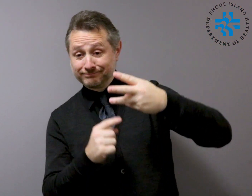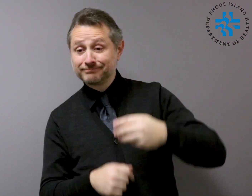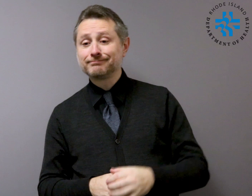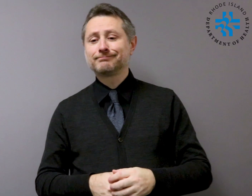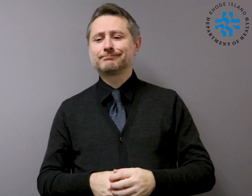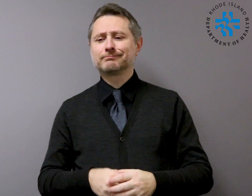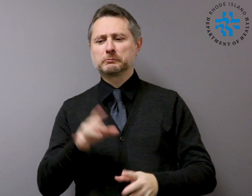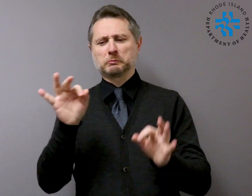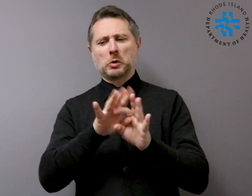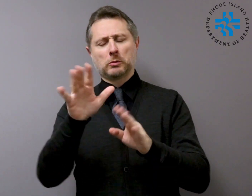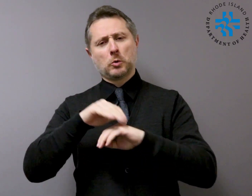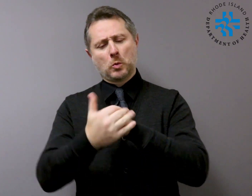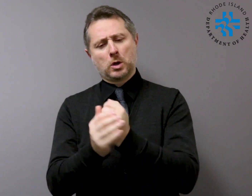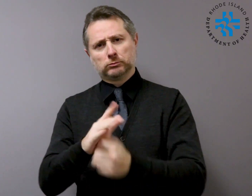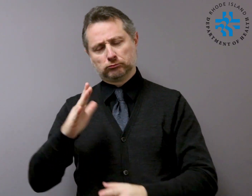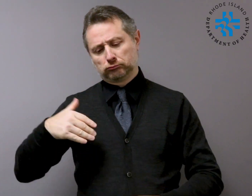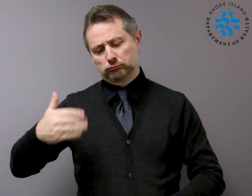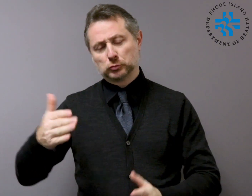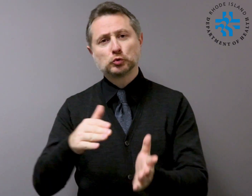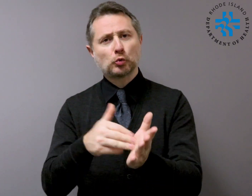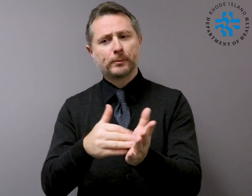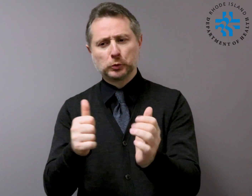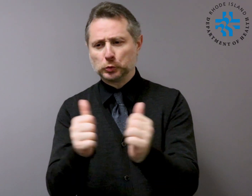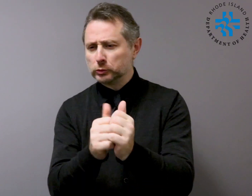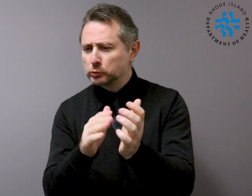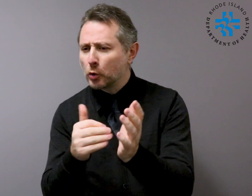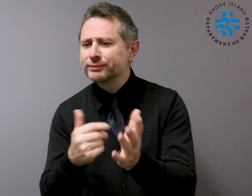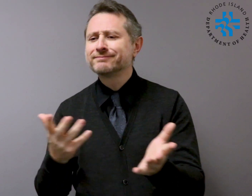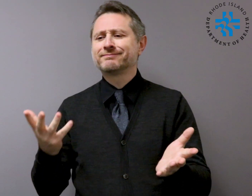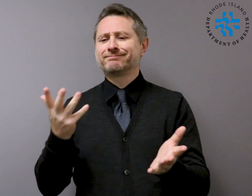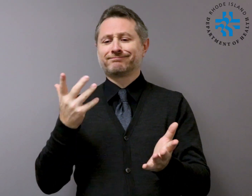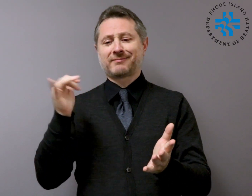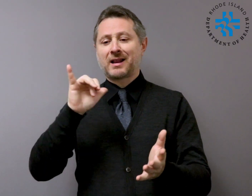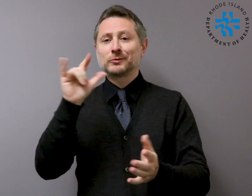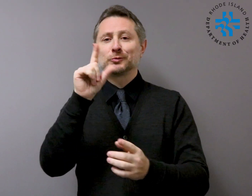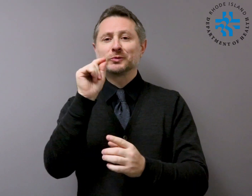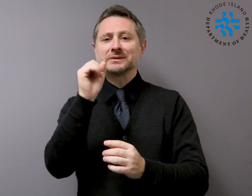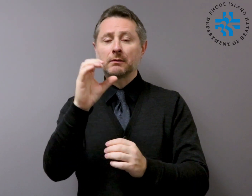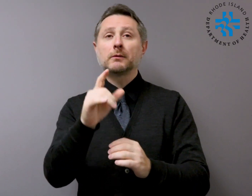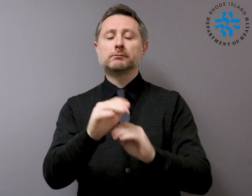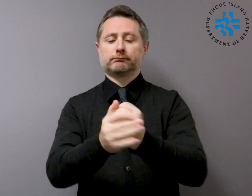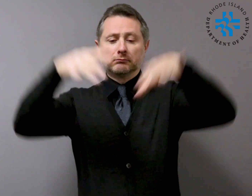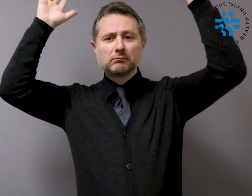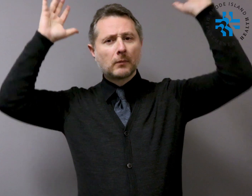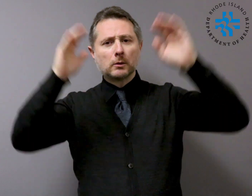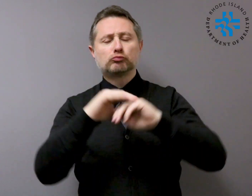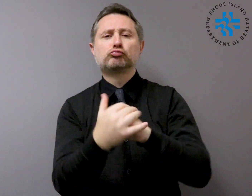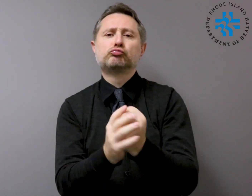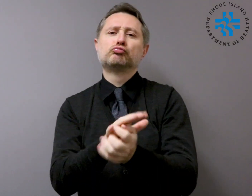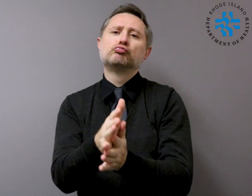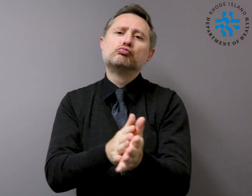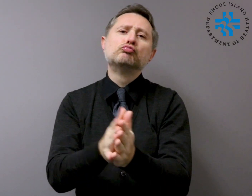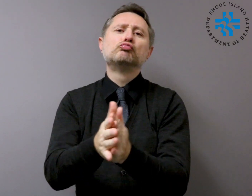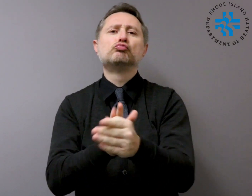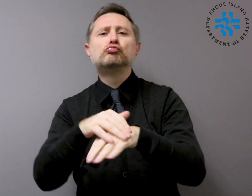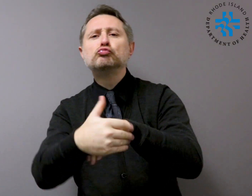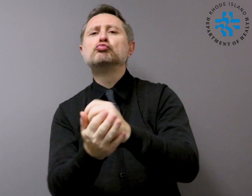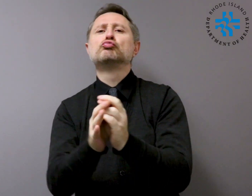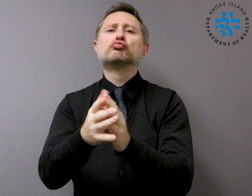Wash your hands with soap and water for at least 20 seconds, especially after going to the bathroom, before eating and after blowing your nose, coughing